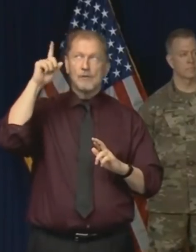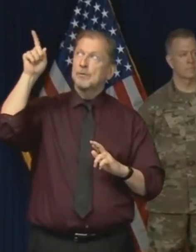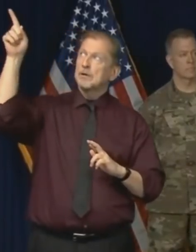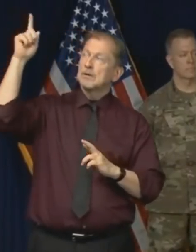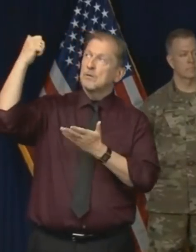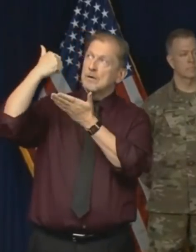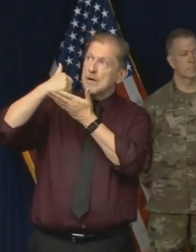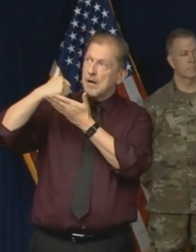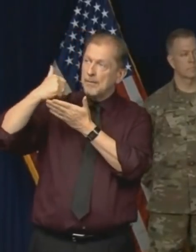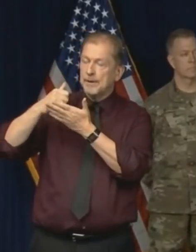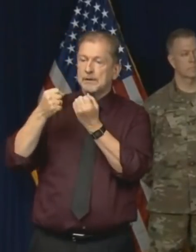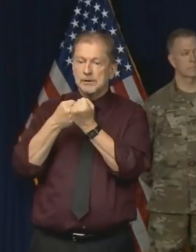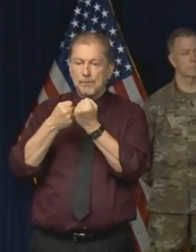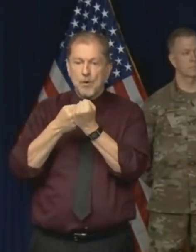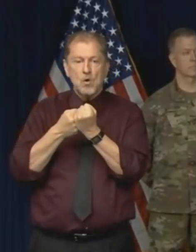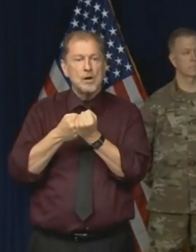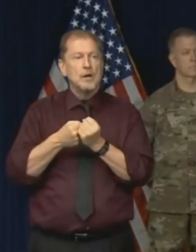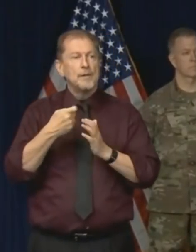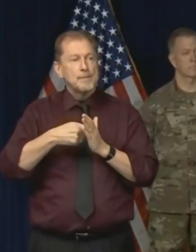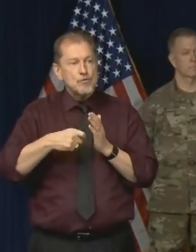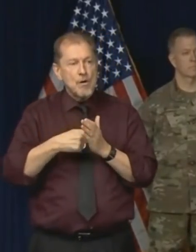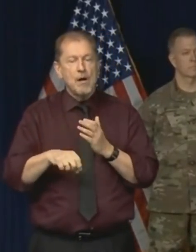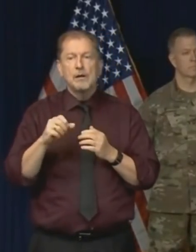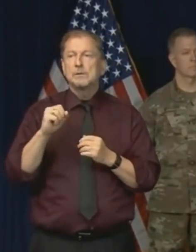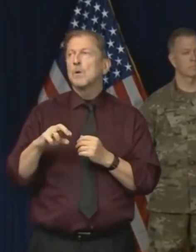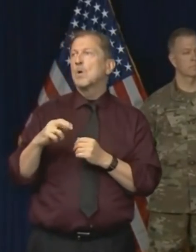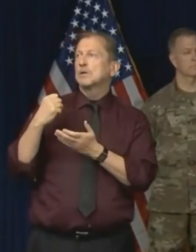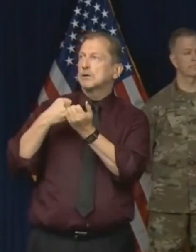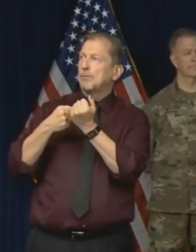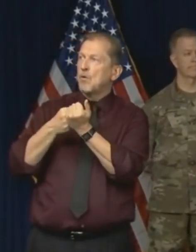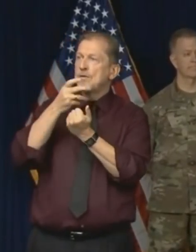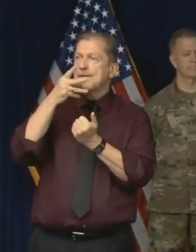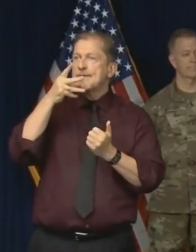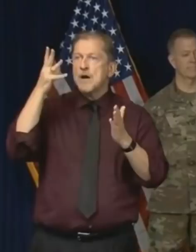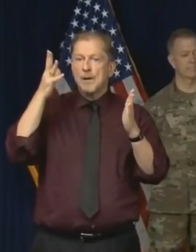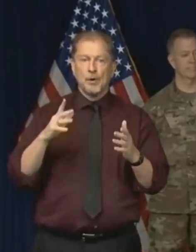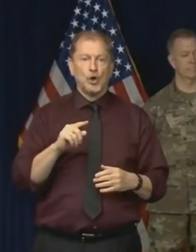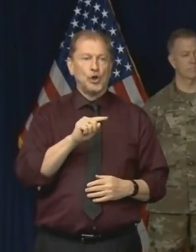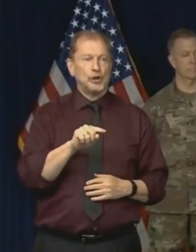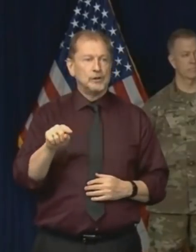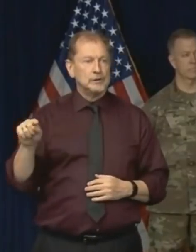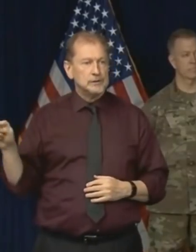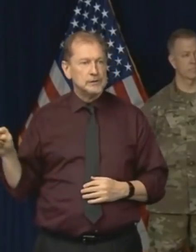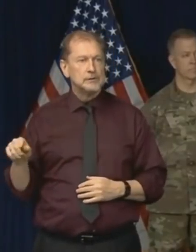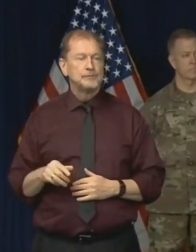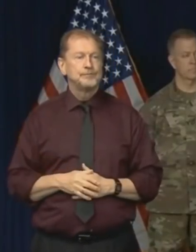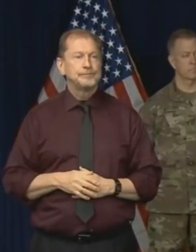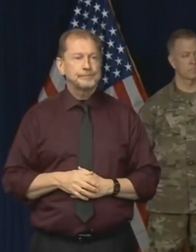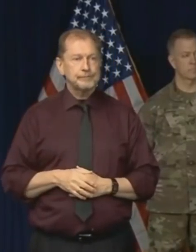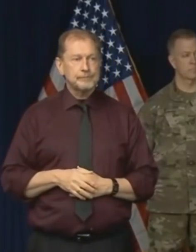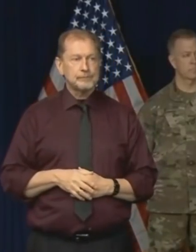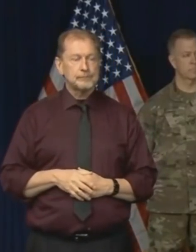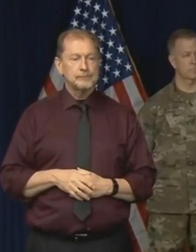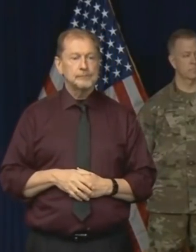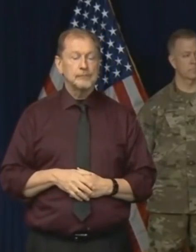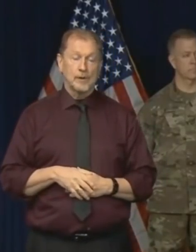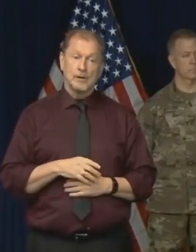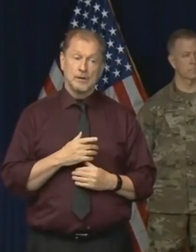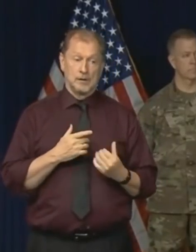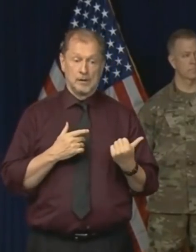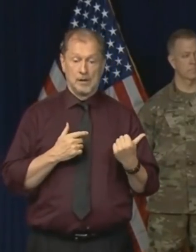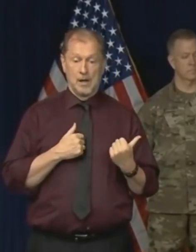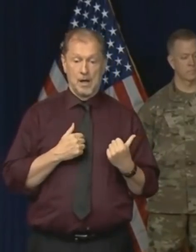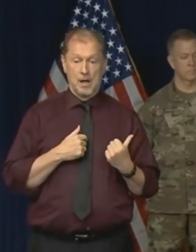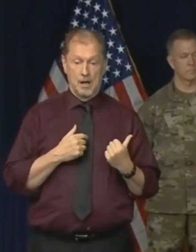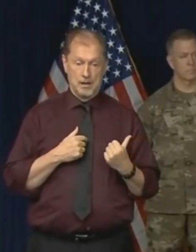with either price supports or some kind of farm bill to support farmers in this endeavor. And I would love to